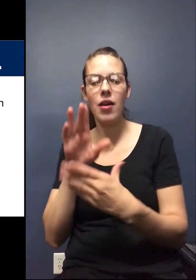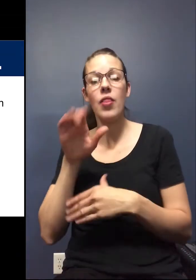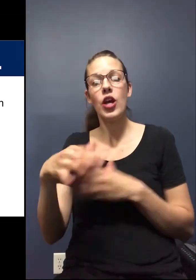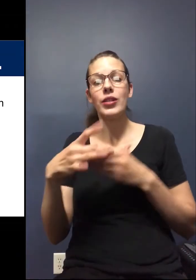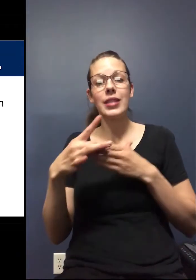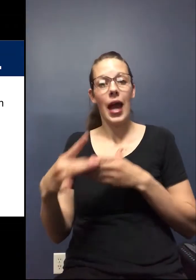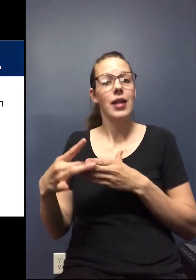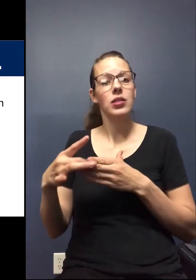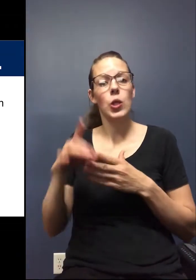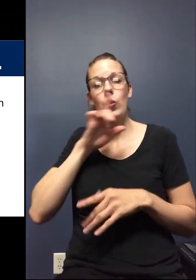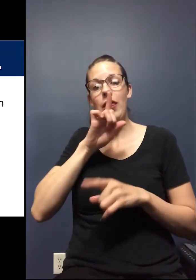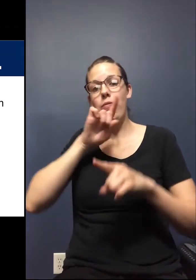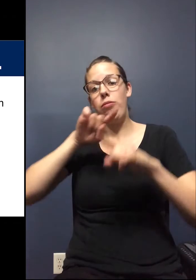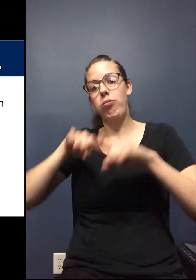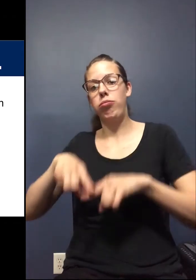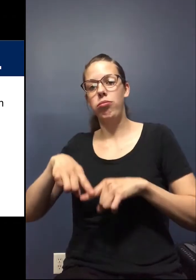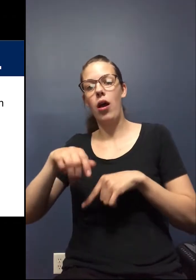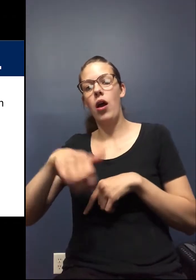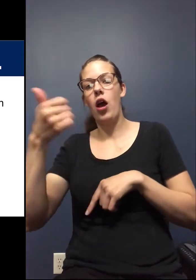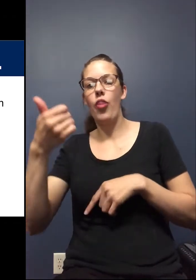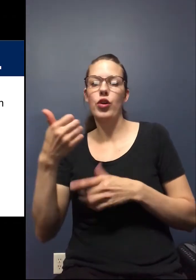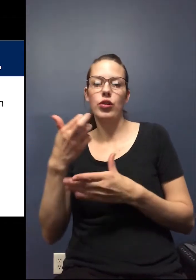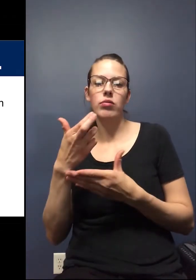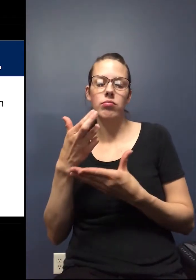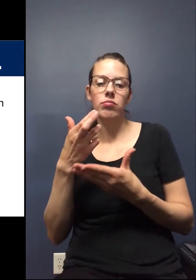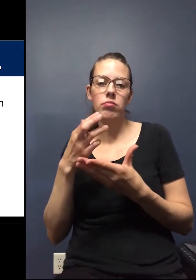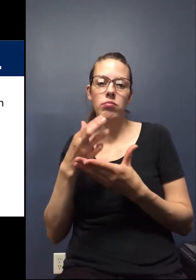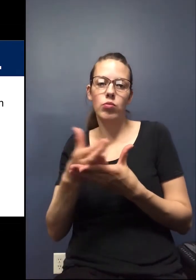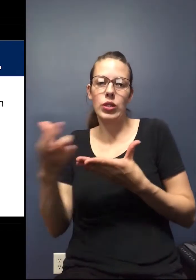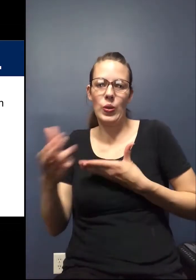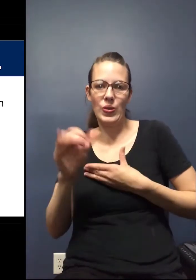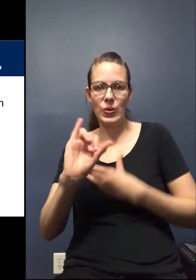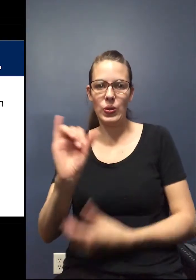are, although there is guidance, we really are relying heavily on other sources as well.